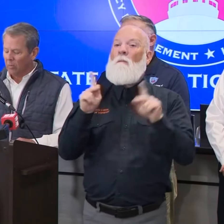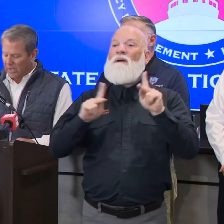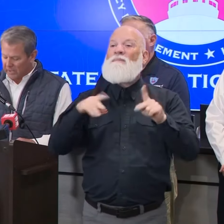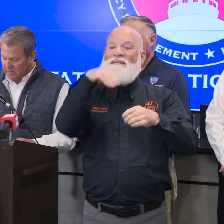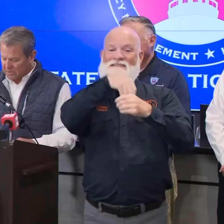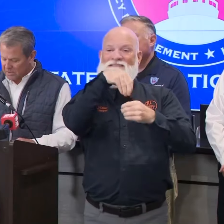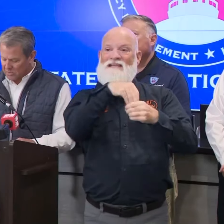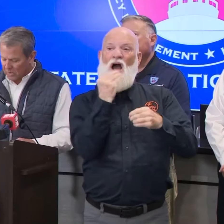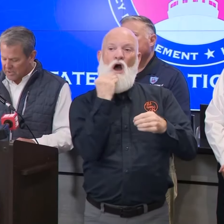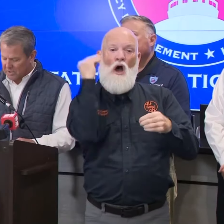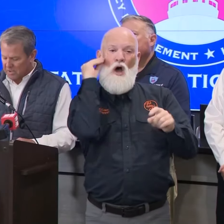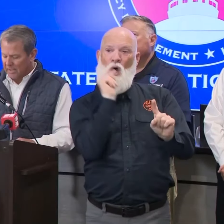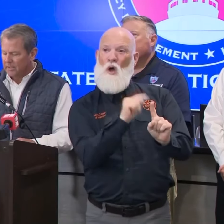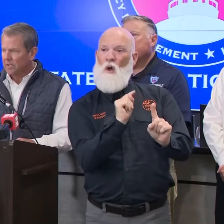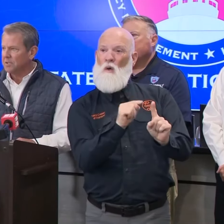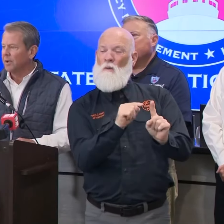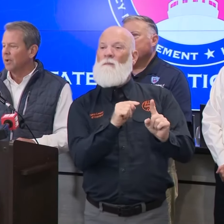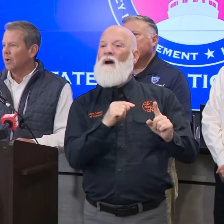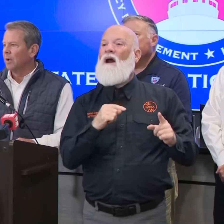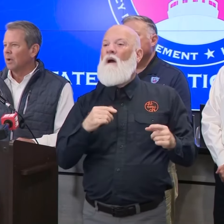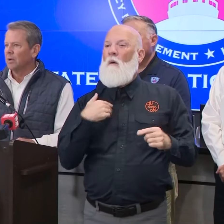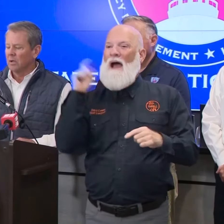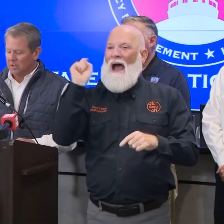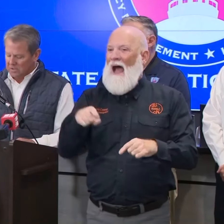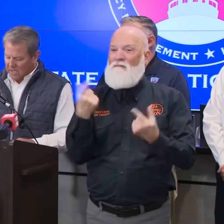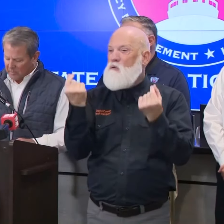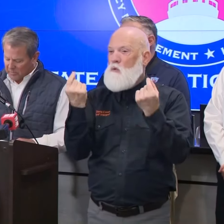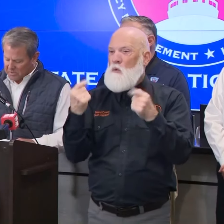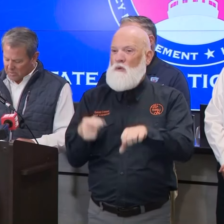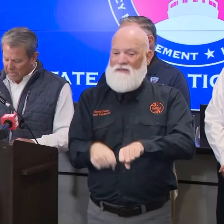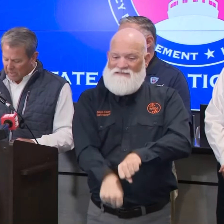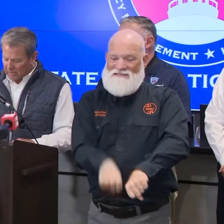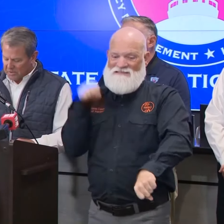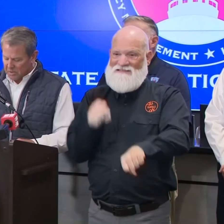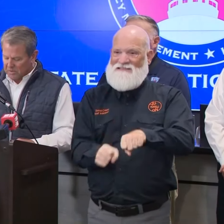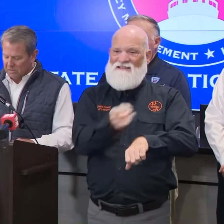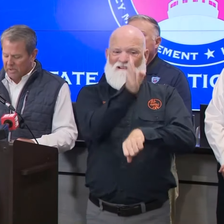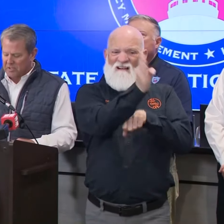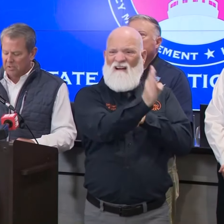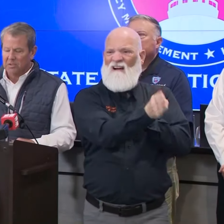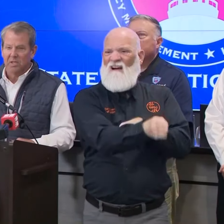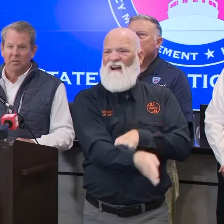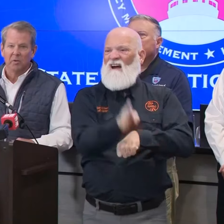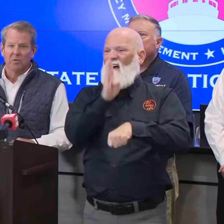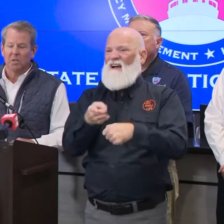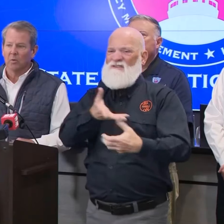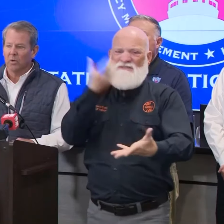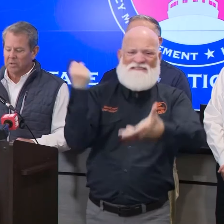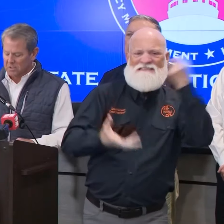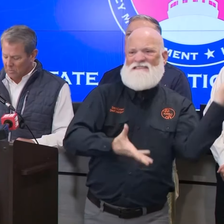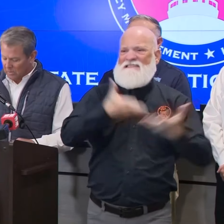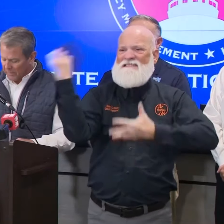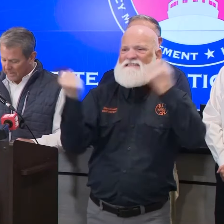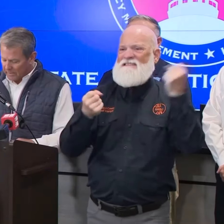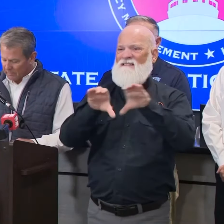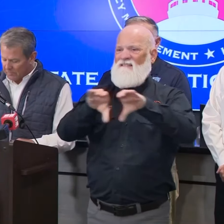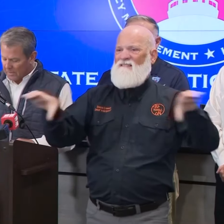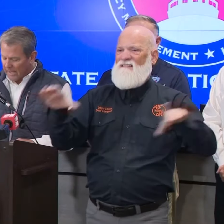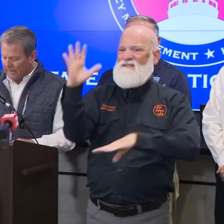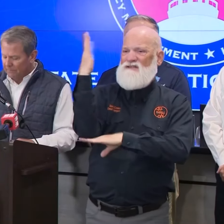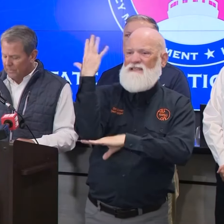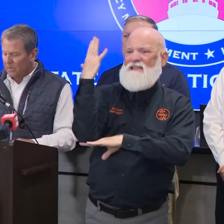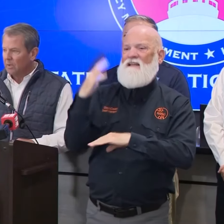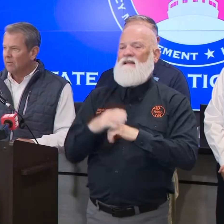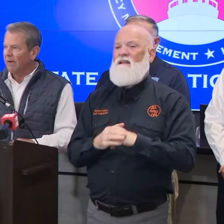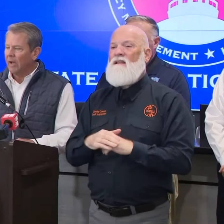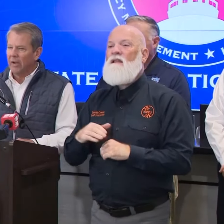cut our way into situations like this. A good example is the Maryland search and rescue team who's here with us. I want to thank them for